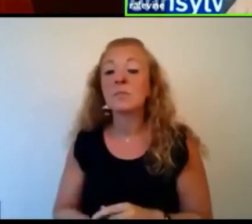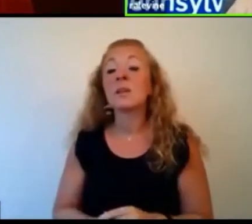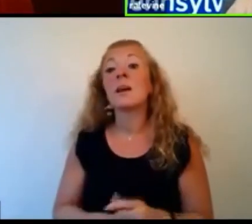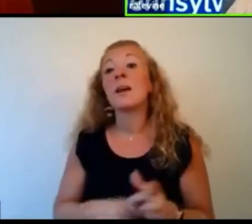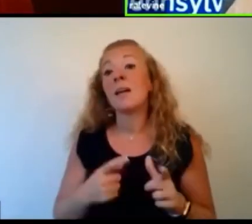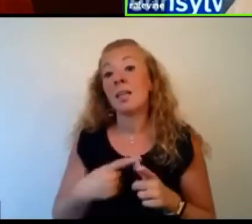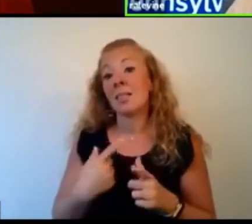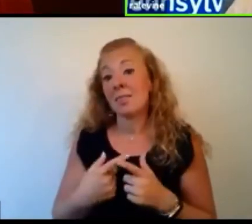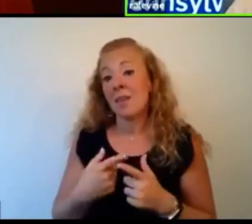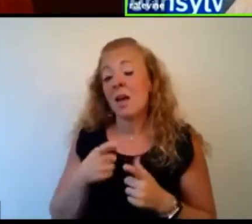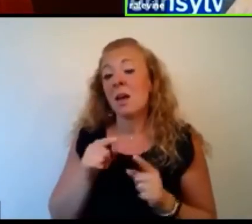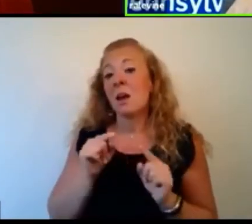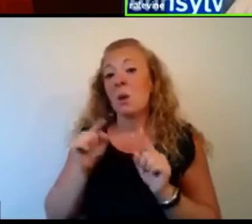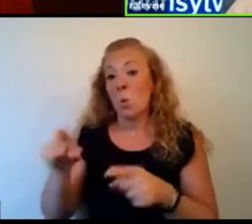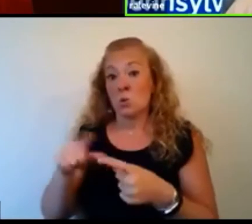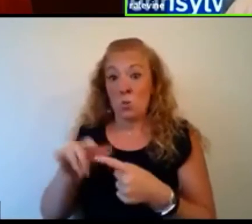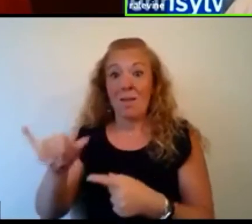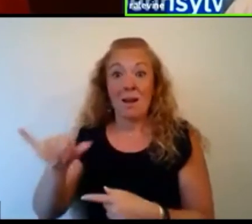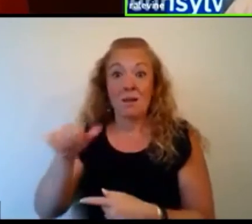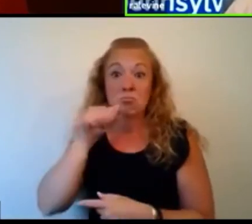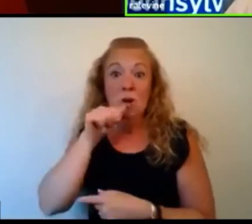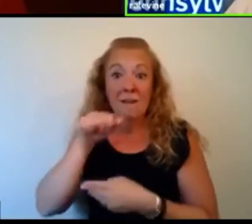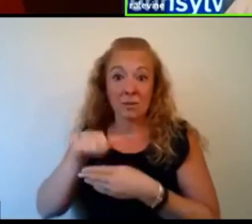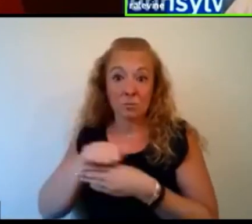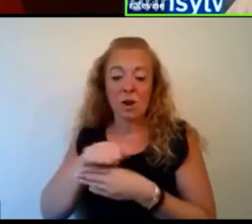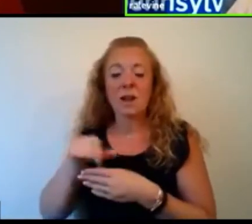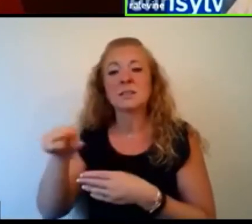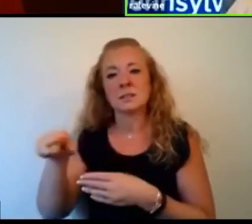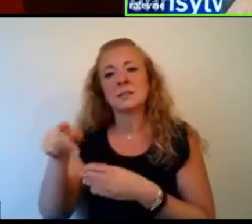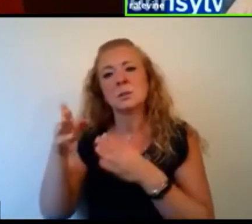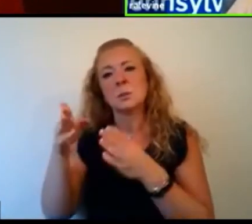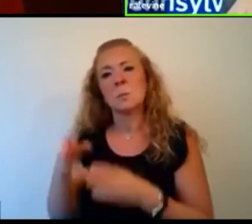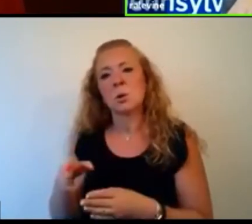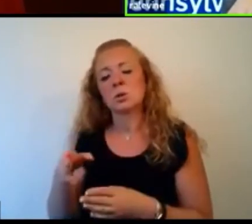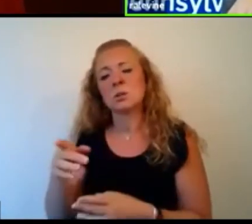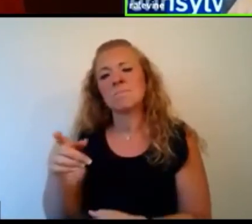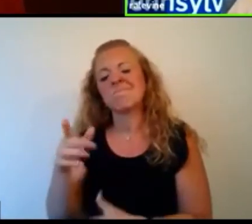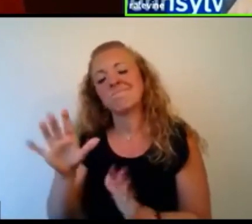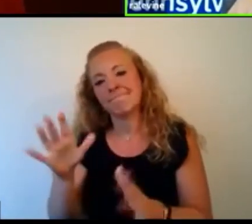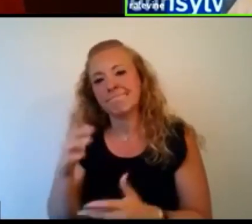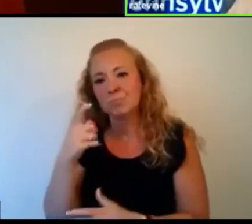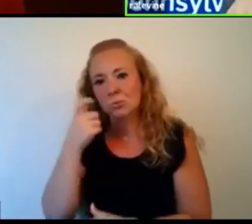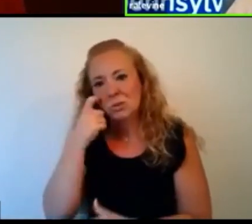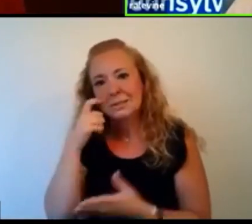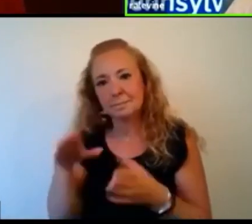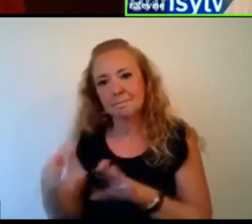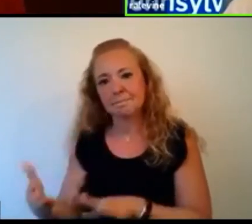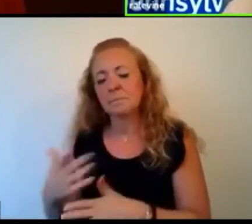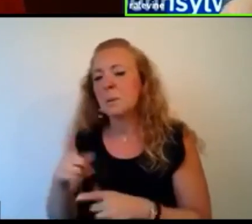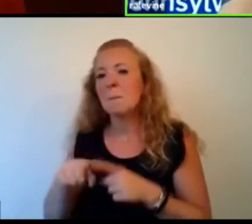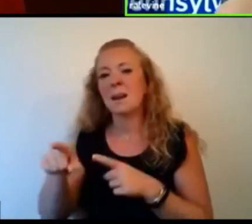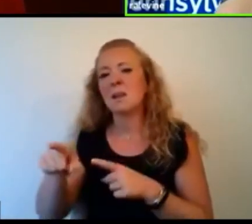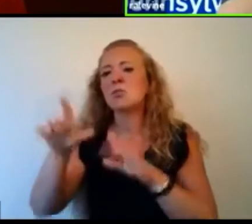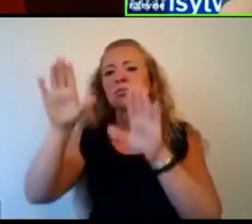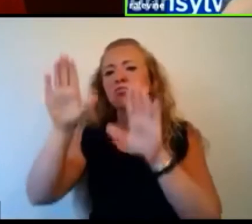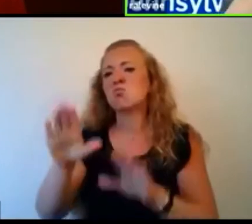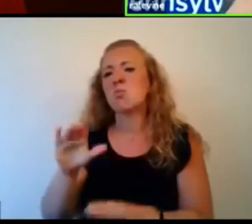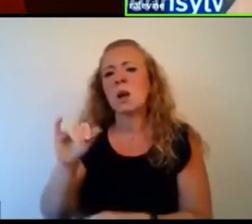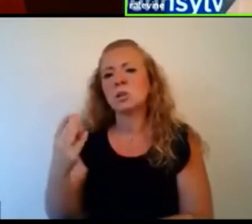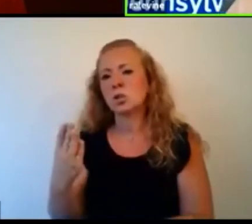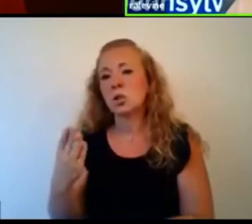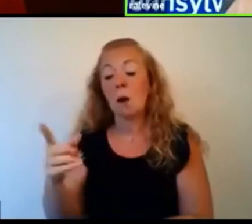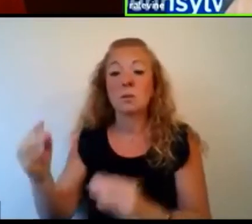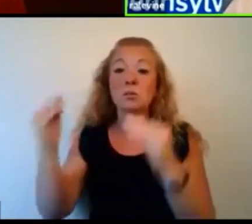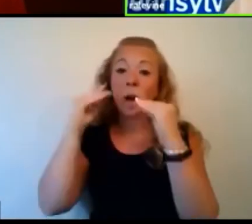practice I was in, um, uh, who recently has since passed and I thought you did a great job, but I did learn some things about